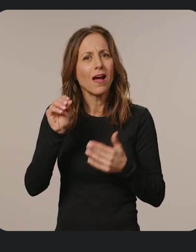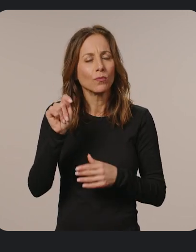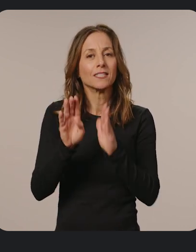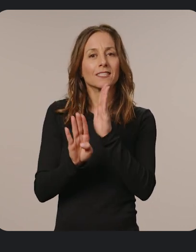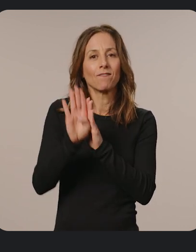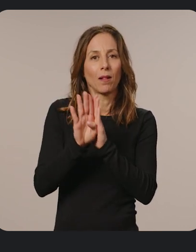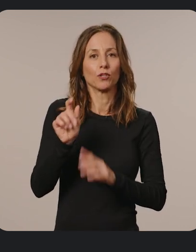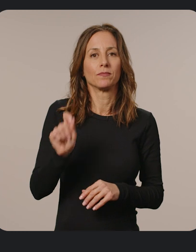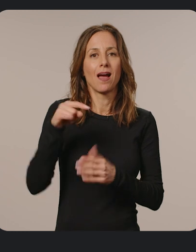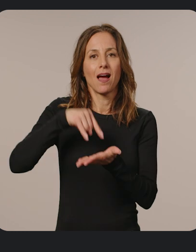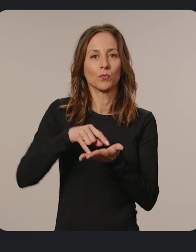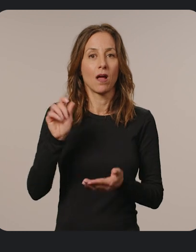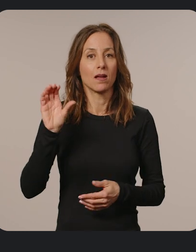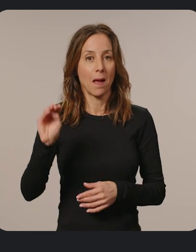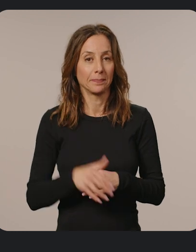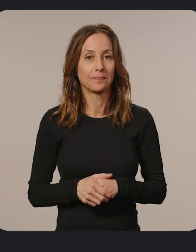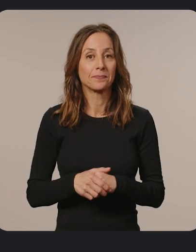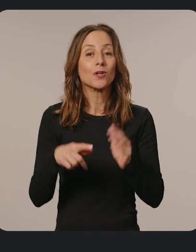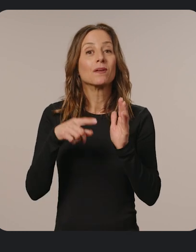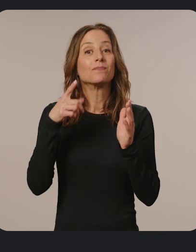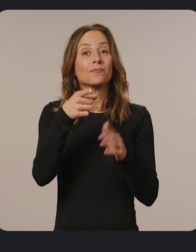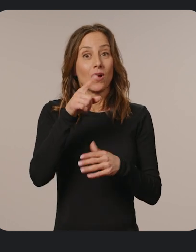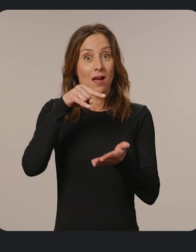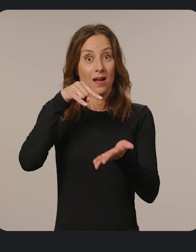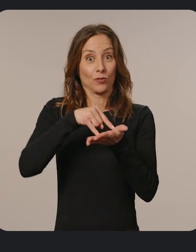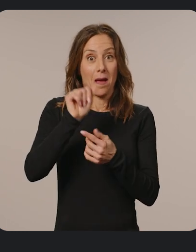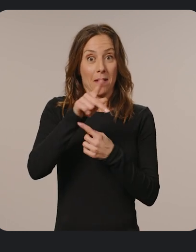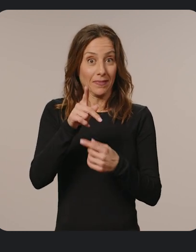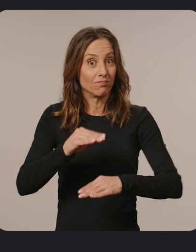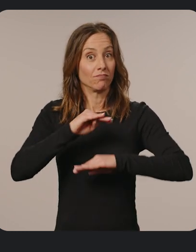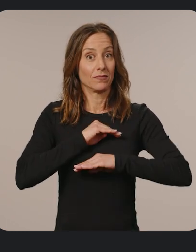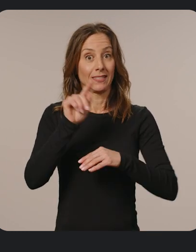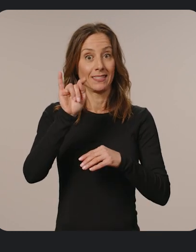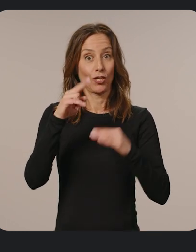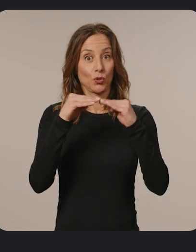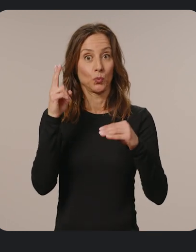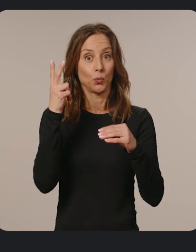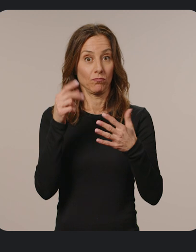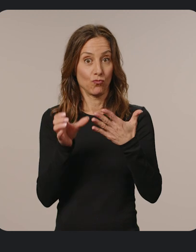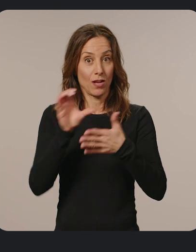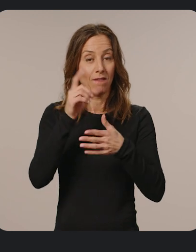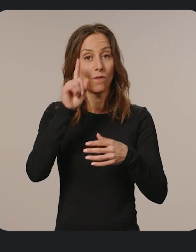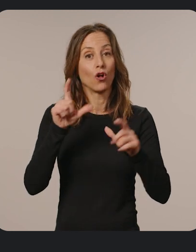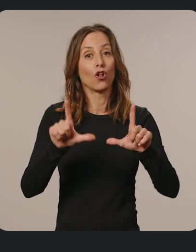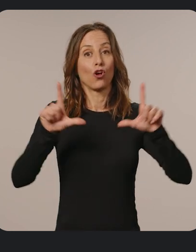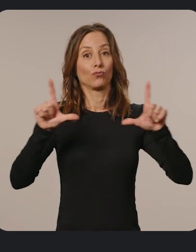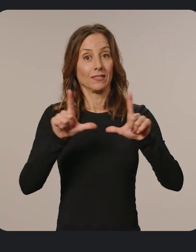check out developer.android.com. Once your Android app meets the tier two criteria for being large screen optimized,